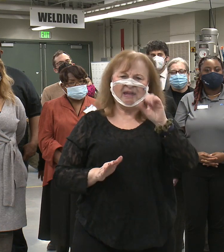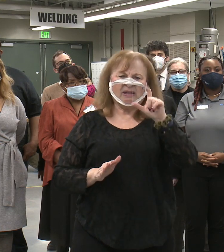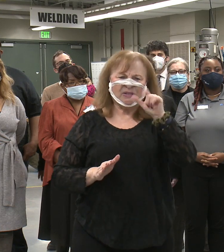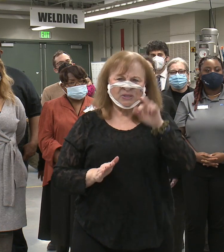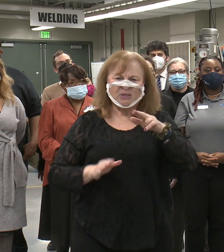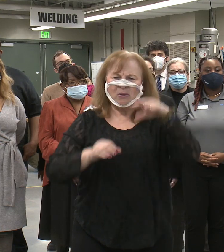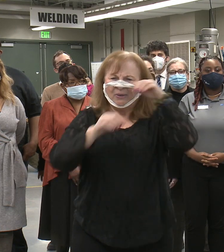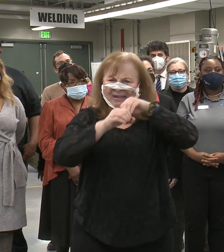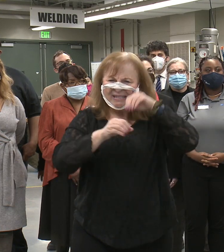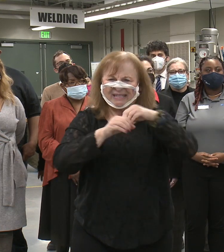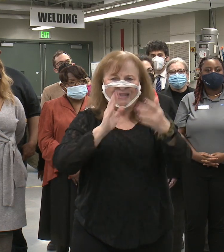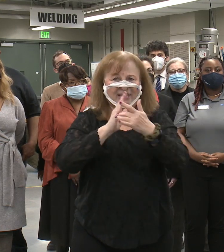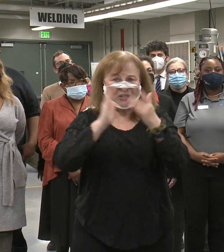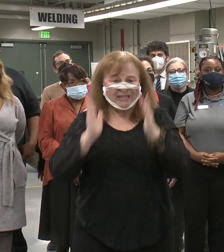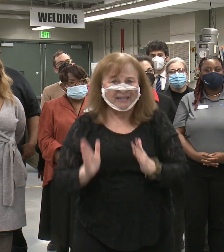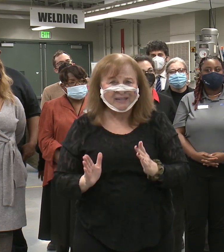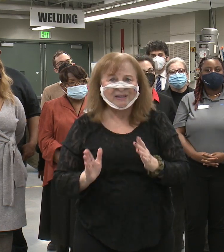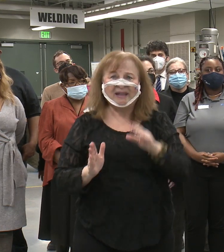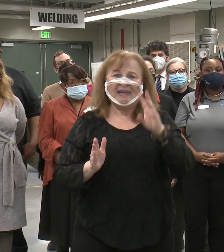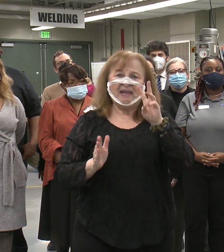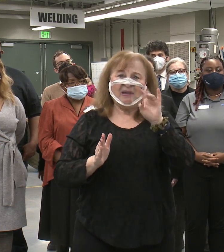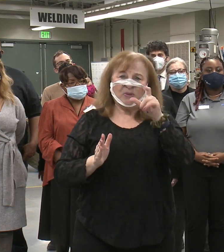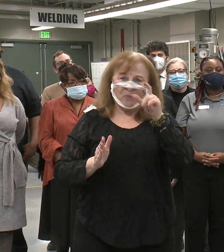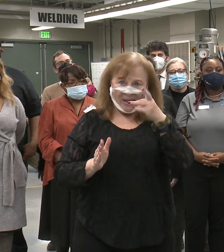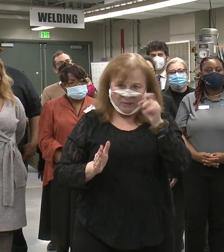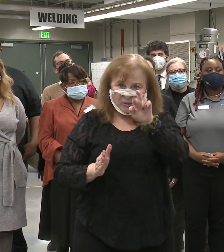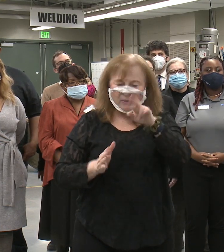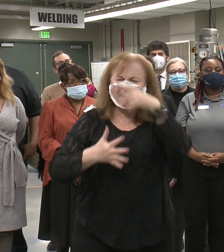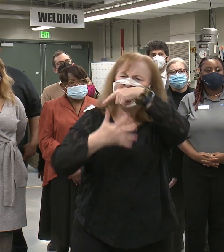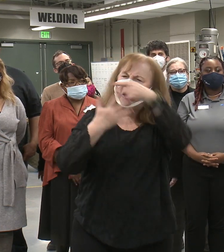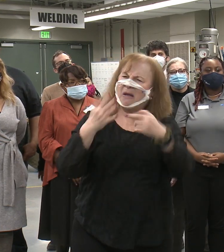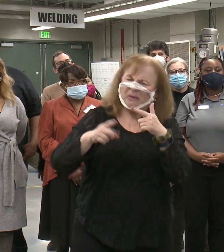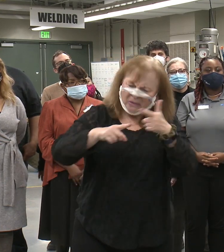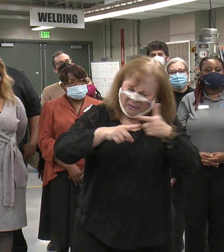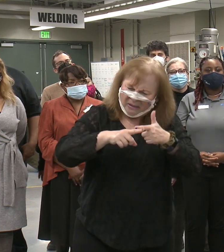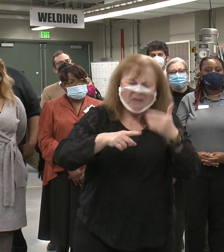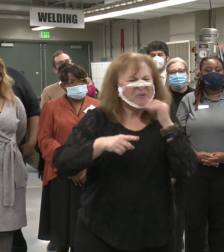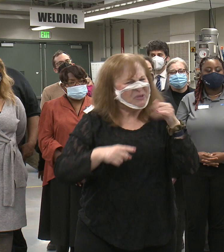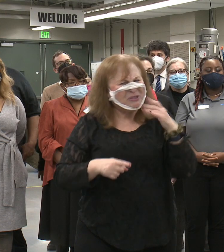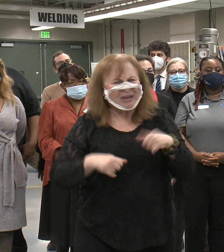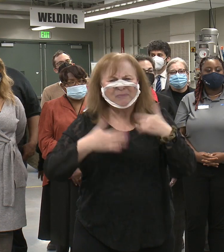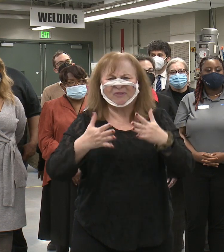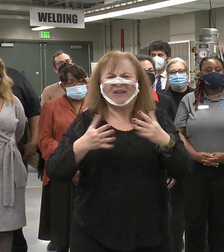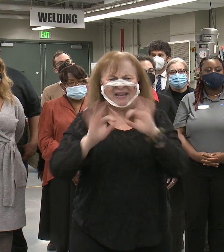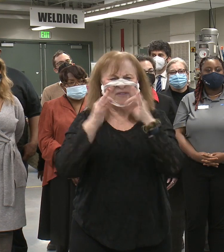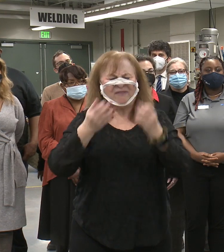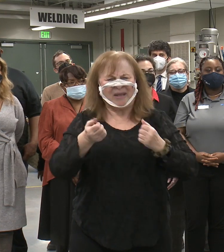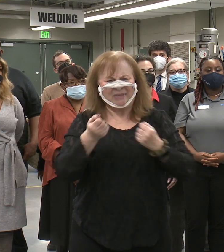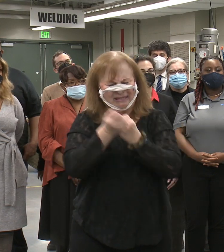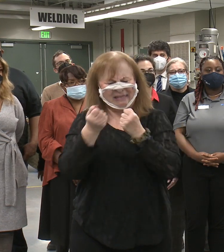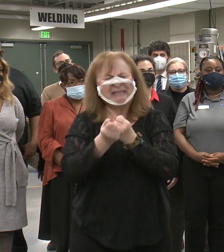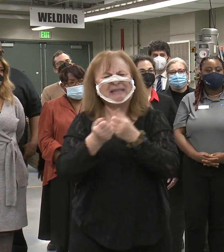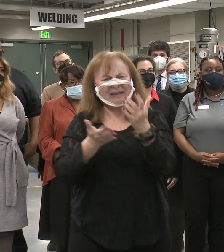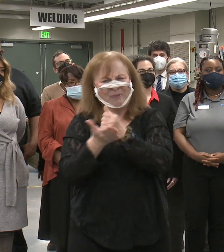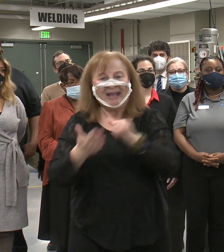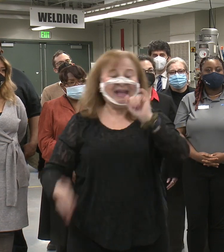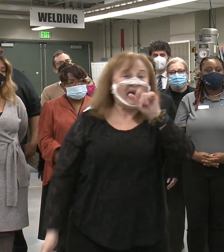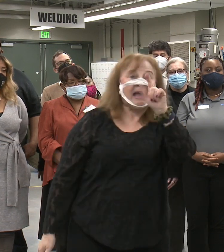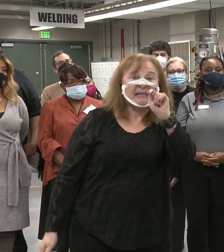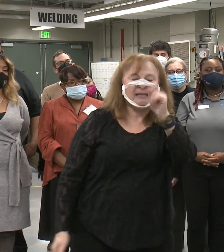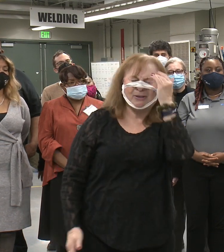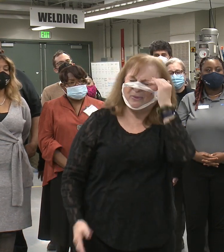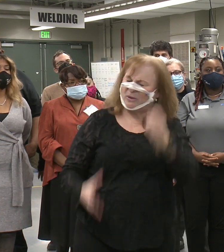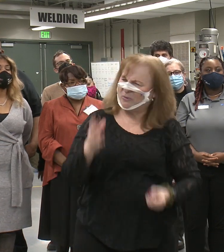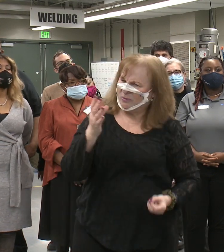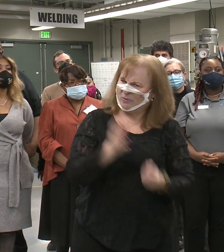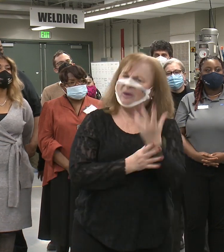installation technician, a welder. Again, all good jobs, all providing family sustaining wages. IT, we know, is